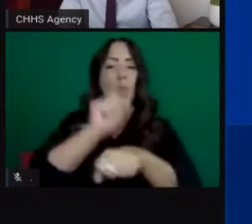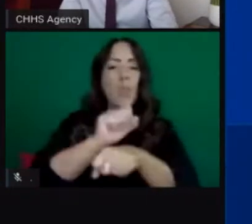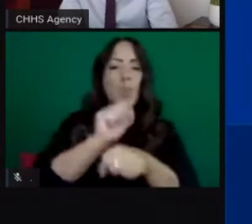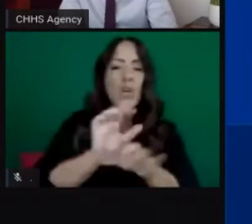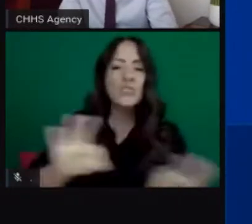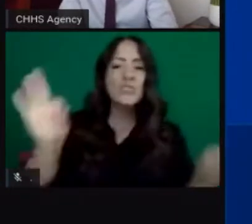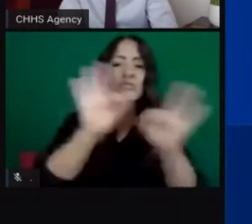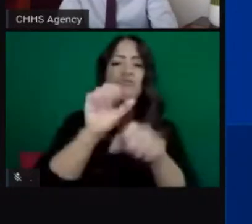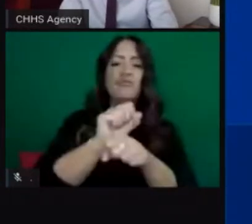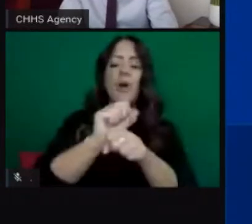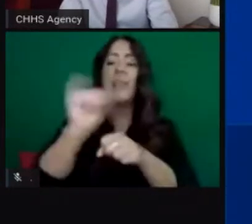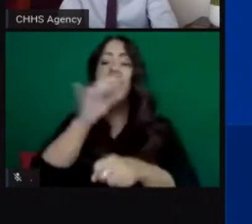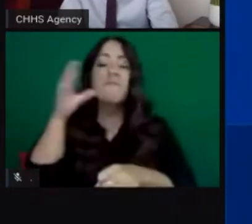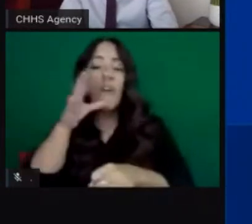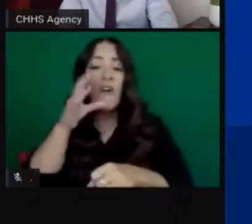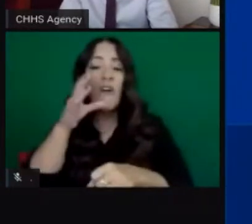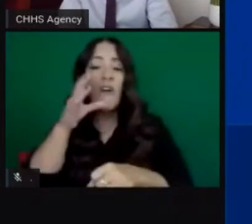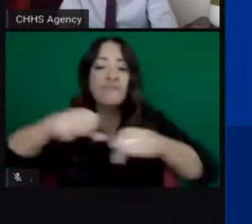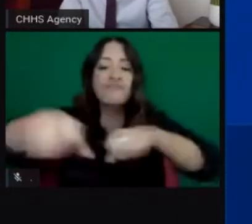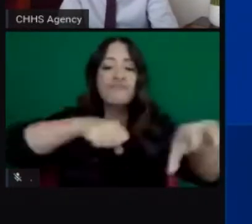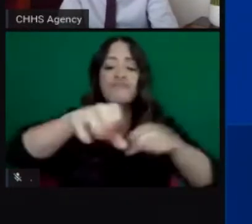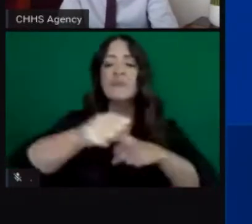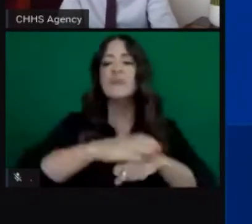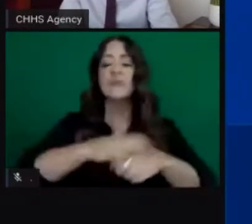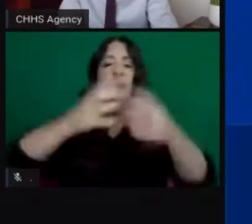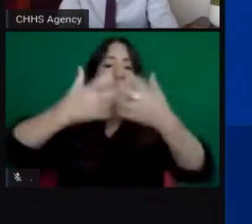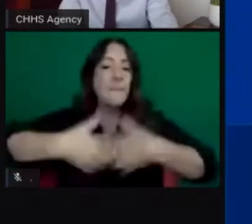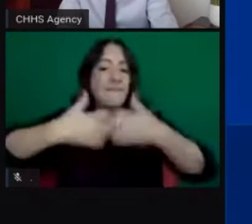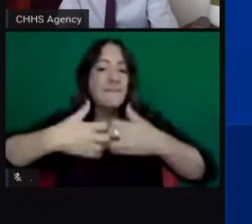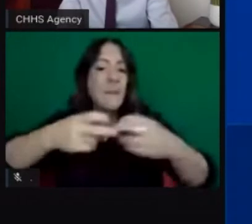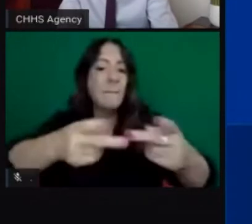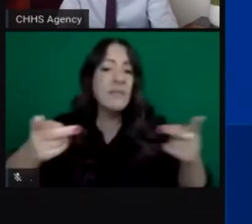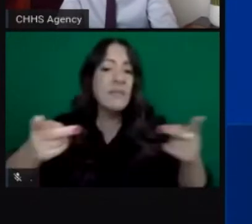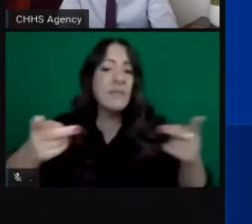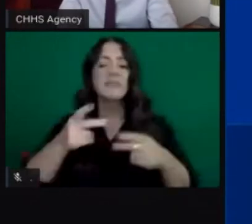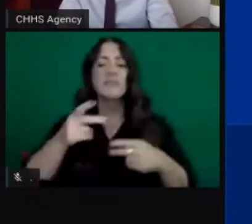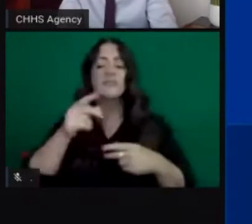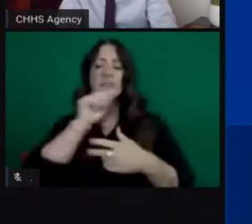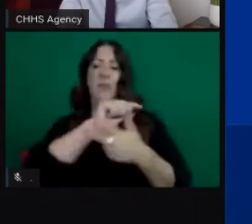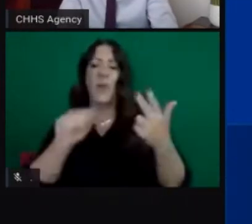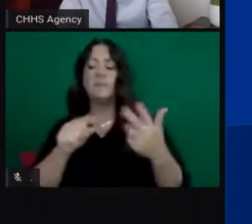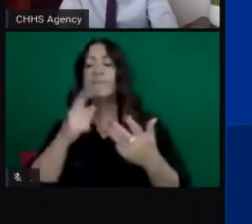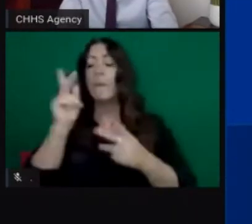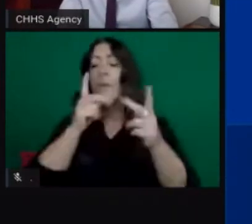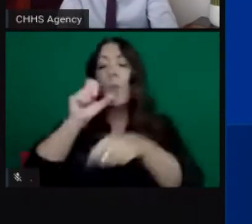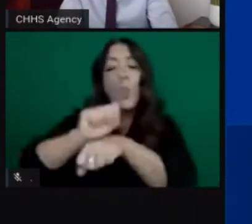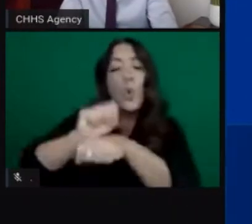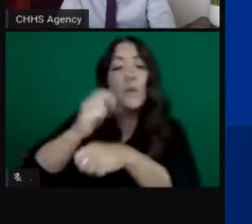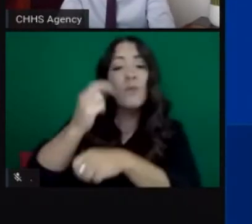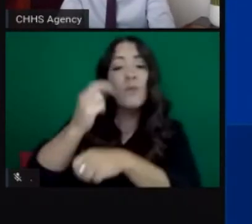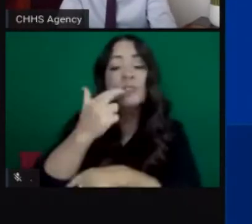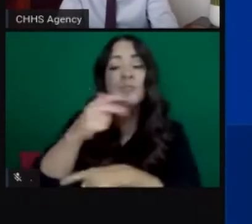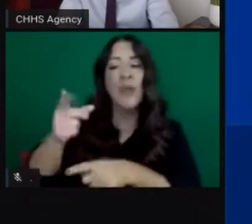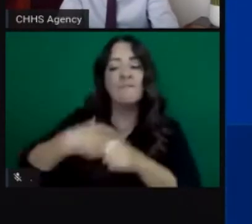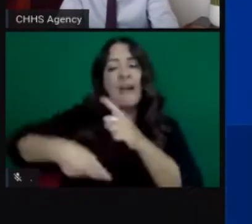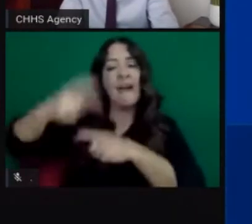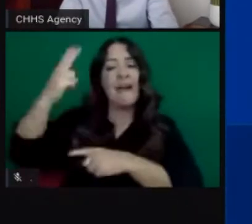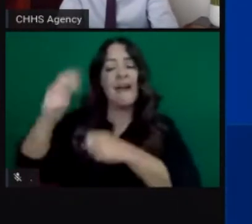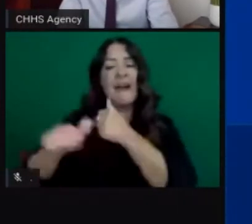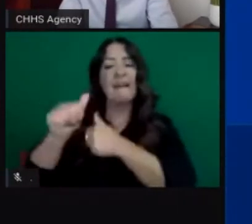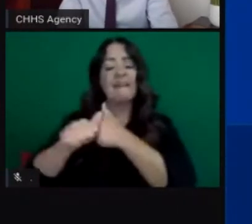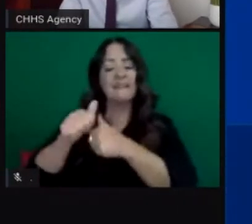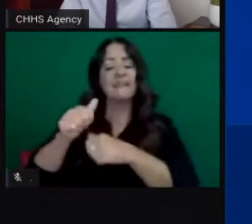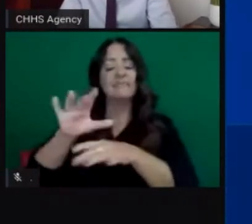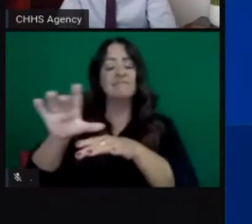or factories and manufacturing plants restaurants and grocery stores as